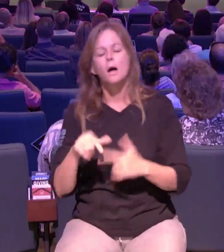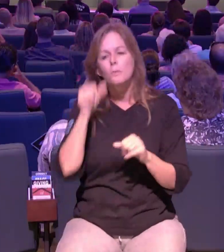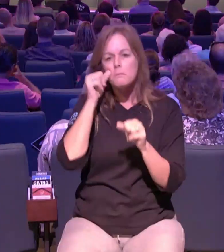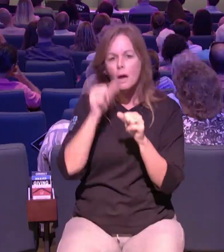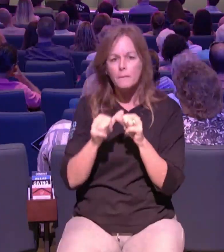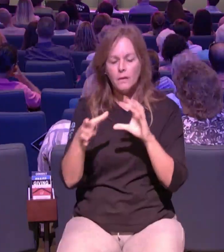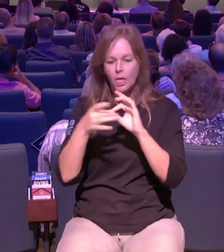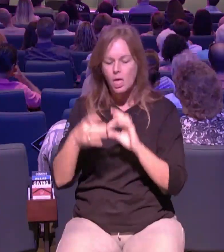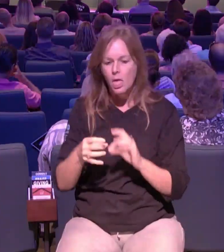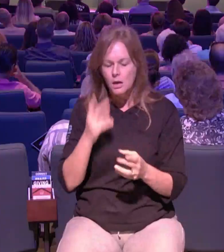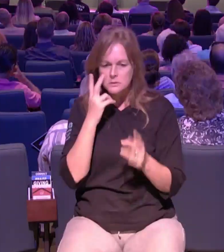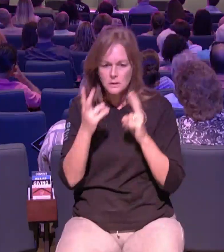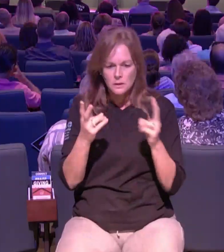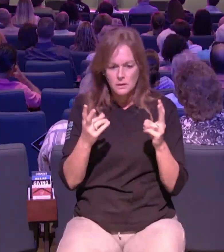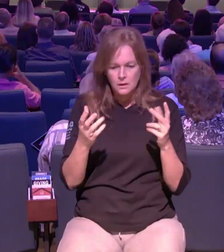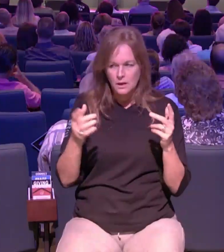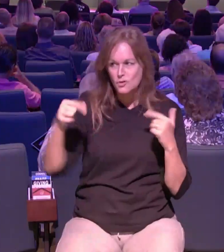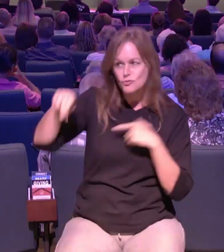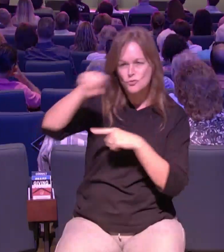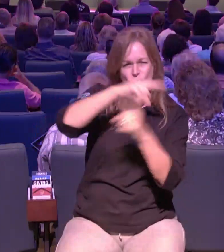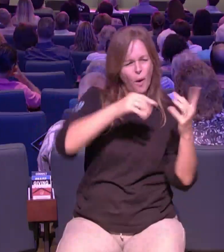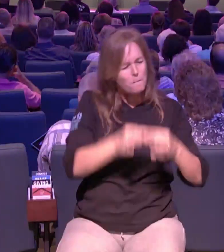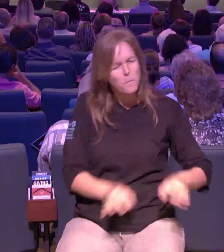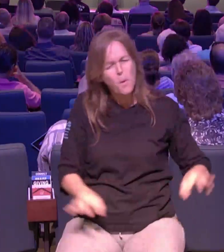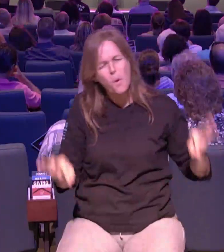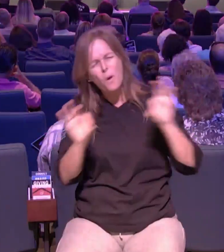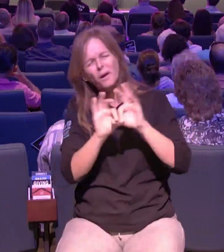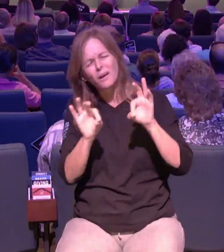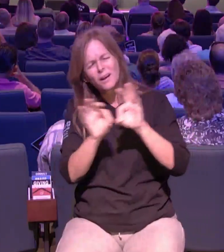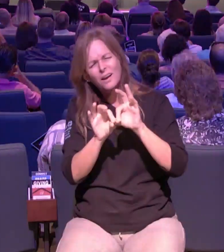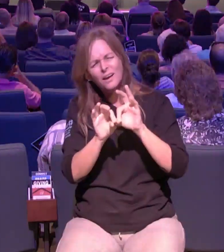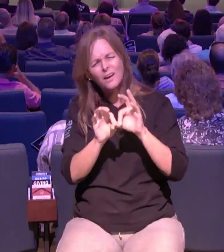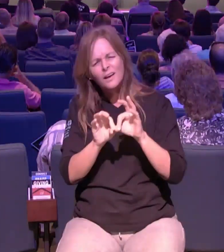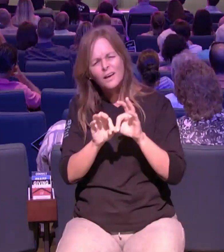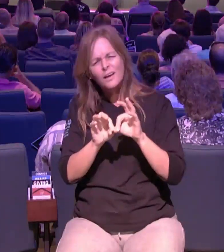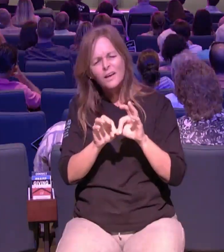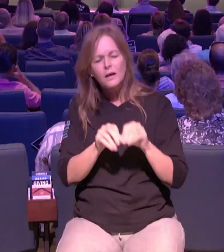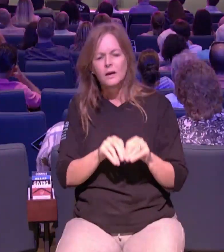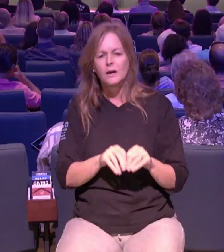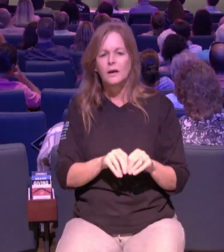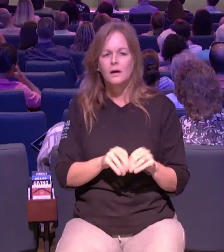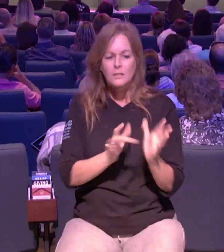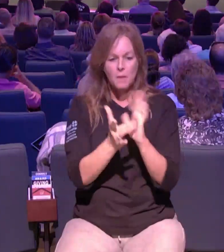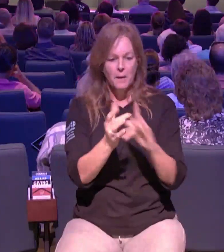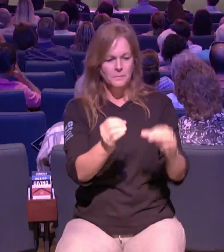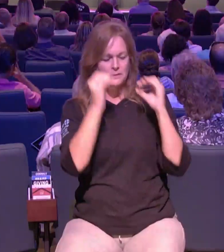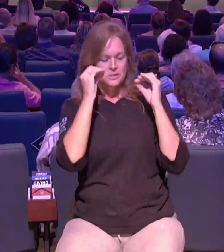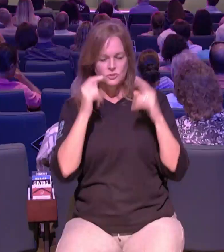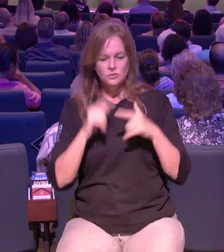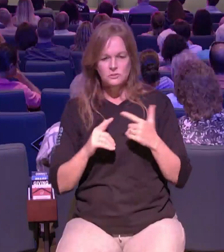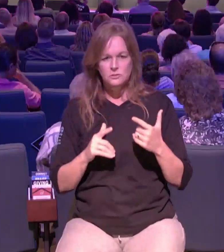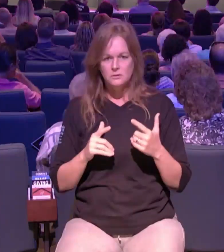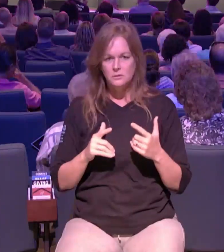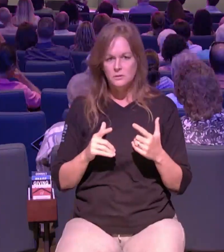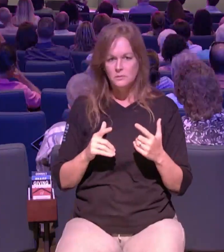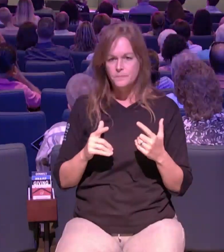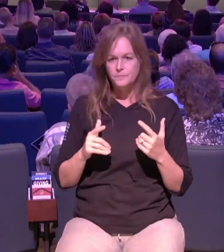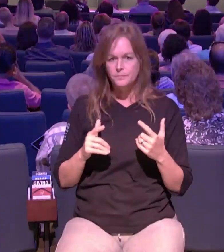paul says each of you are an important part of it he goes on to say in that passage that even the unseen body parts are really the most